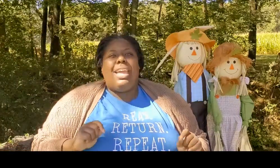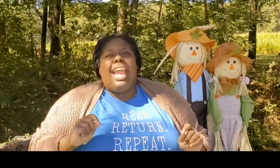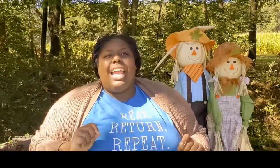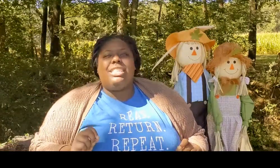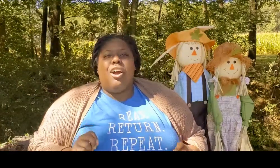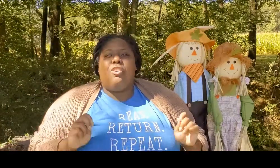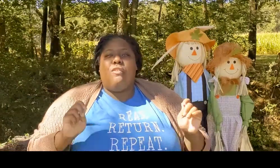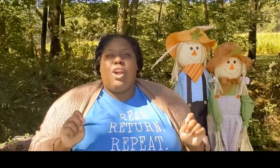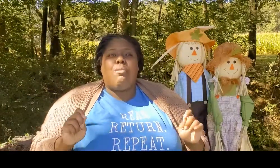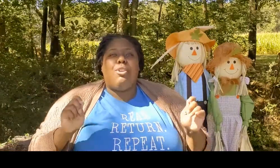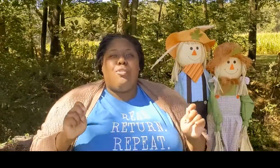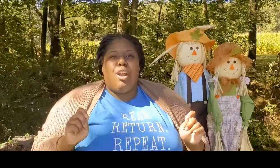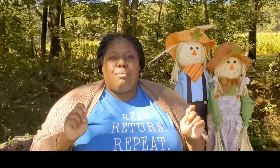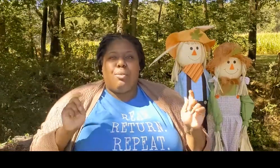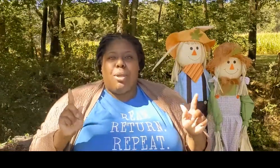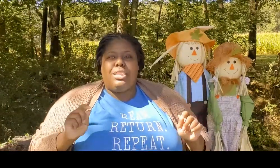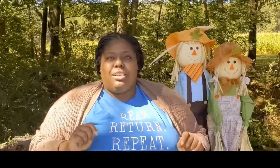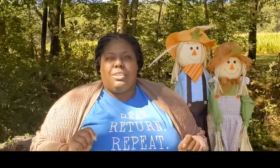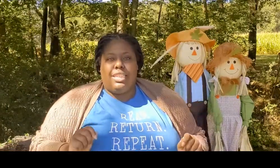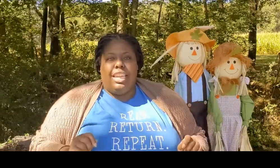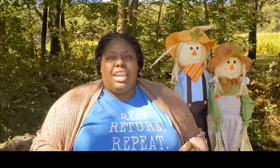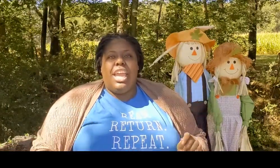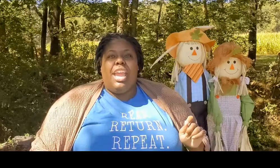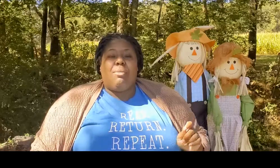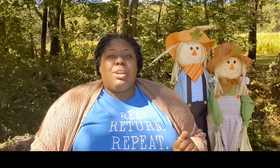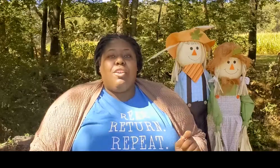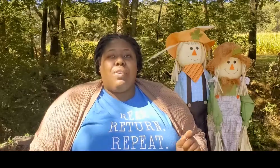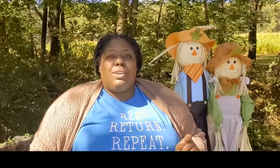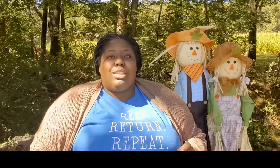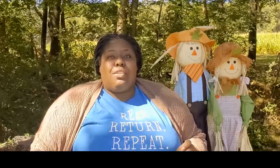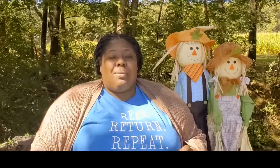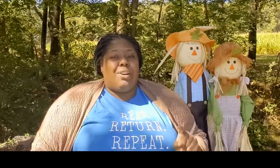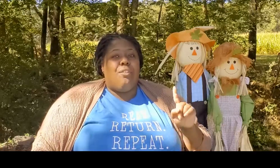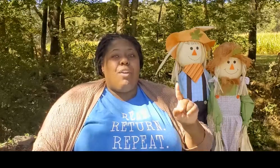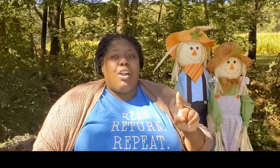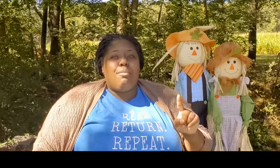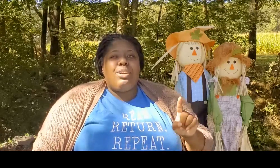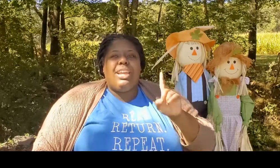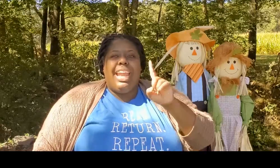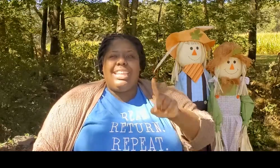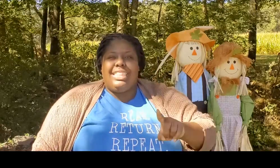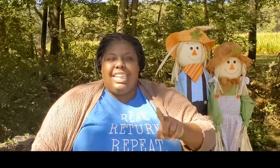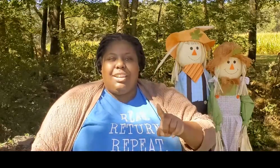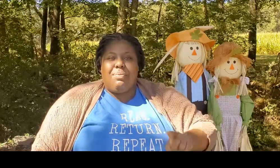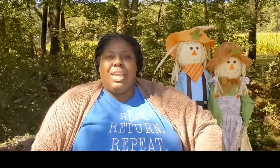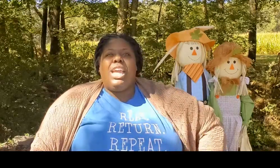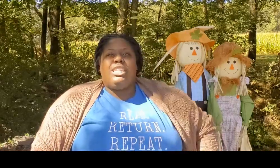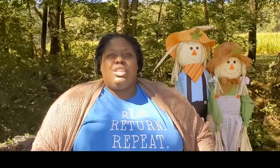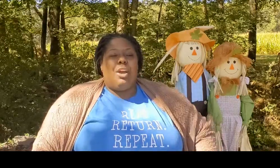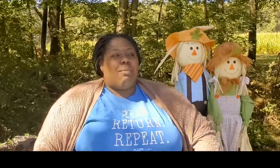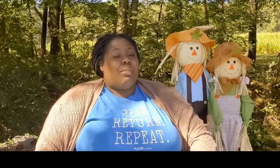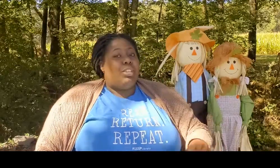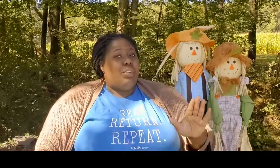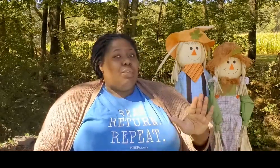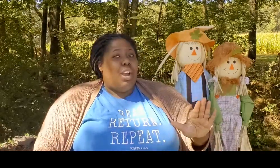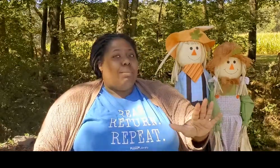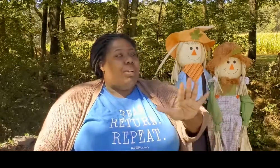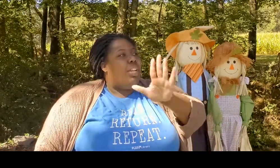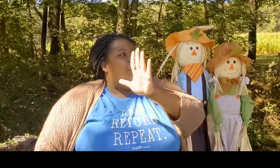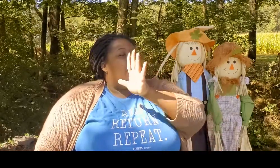It's called Farmer, Farmer, What Do You See? And we're going to focus on the word farmer and see. So to do farmer, you're going to take